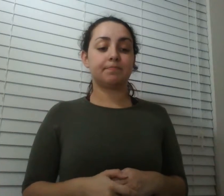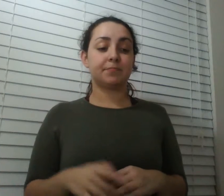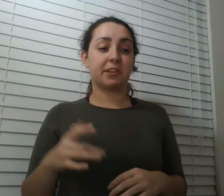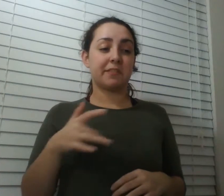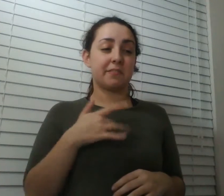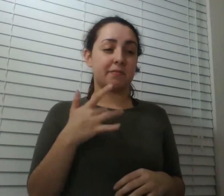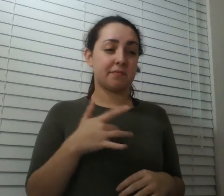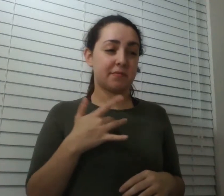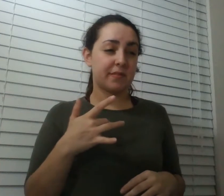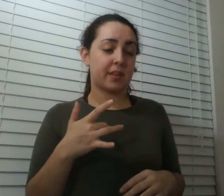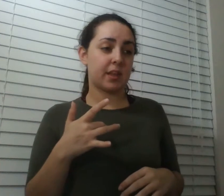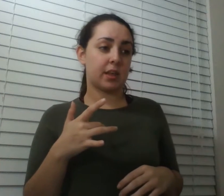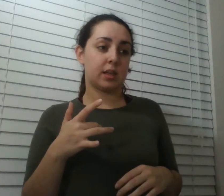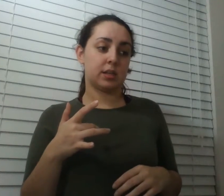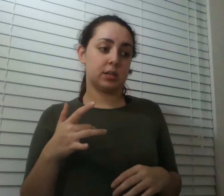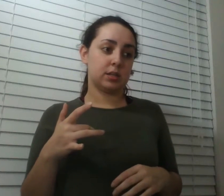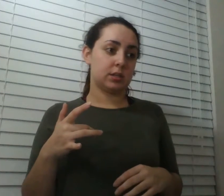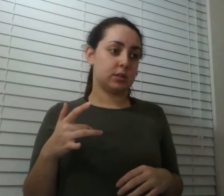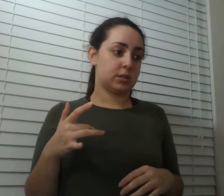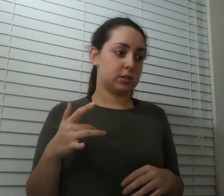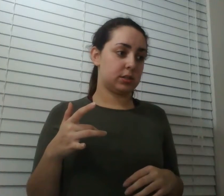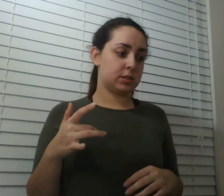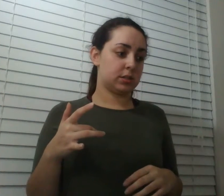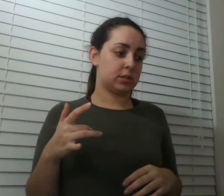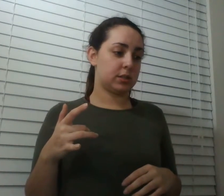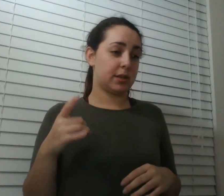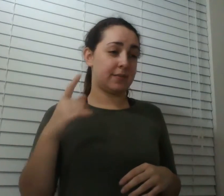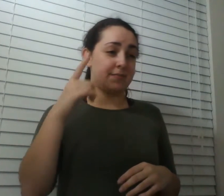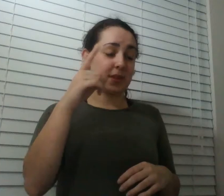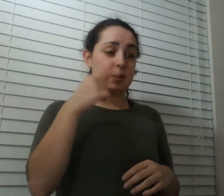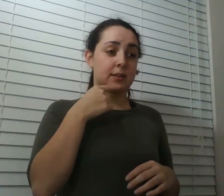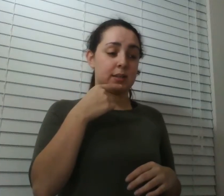jeff say don't do that at that instant